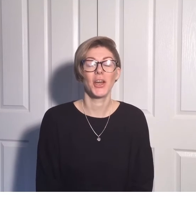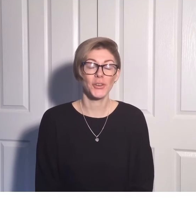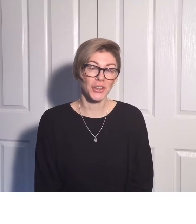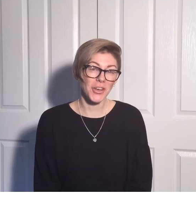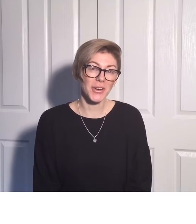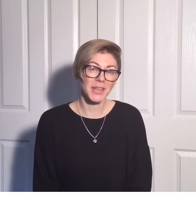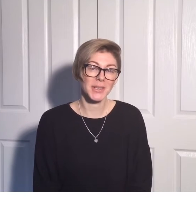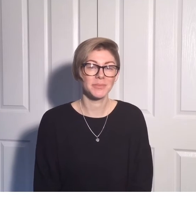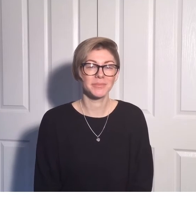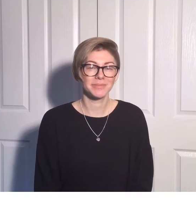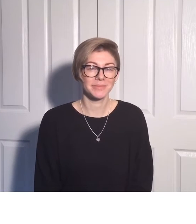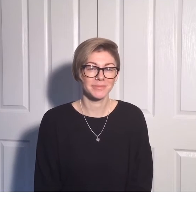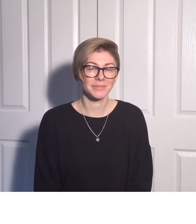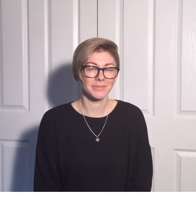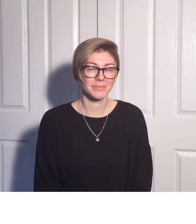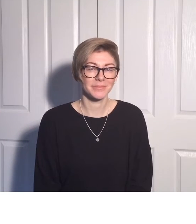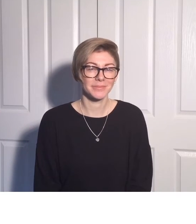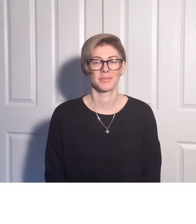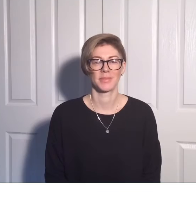Good luck!